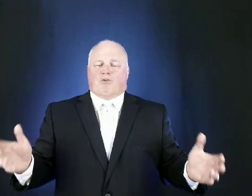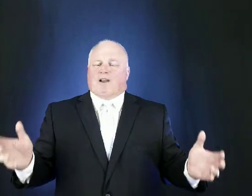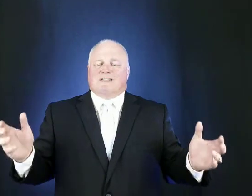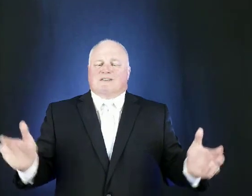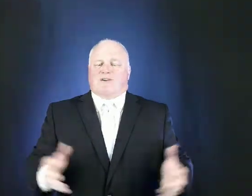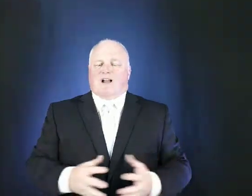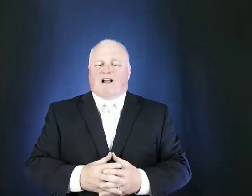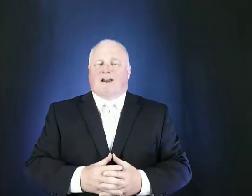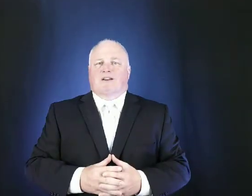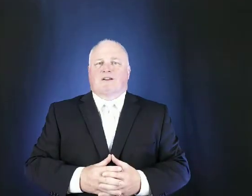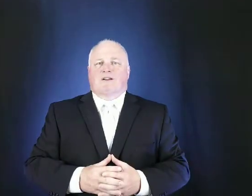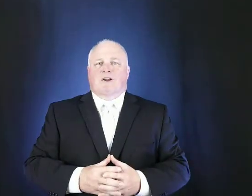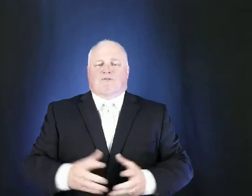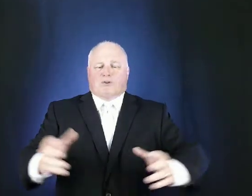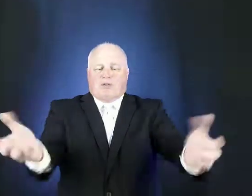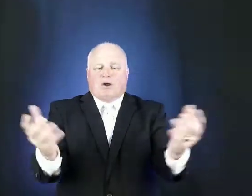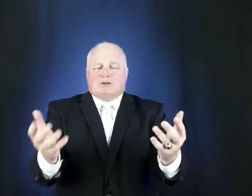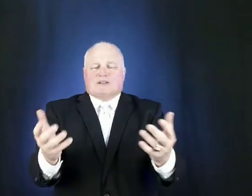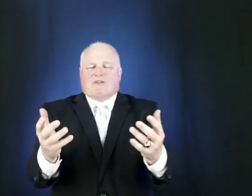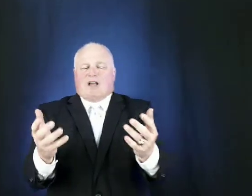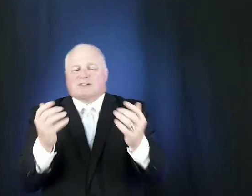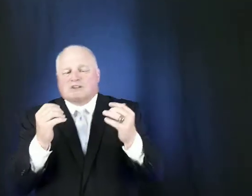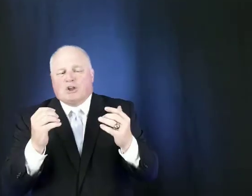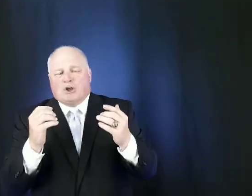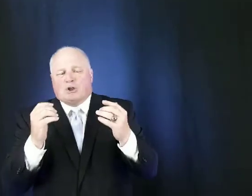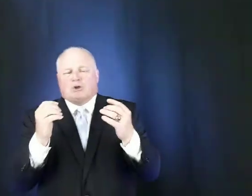grace of god for those of us who